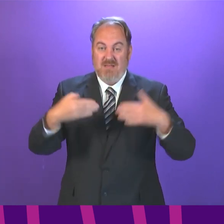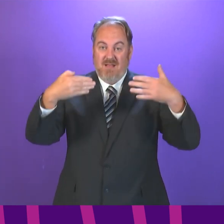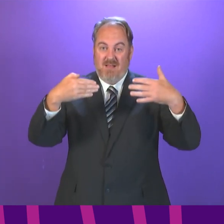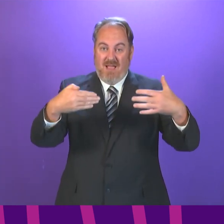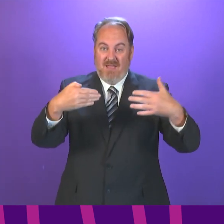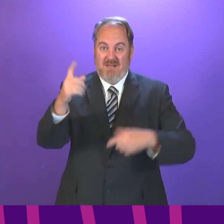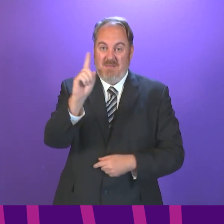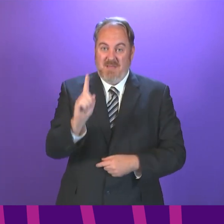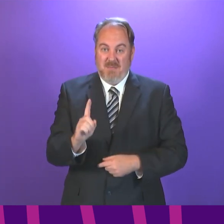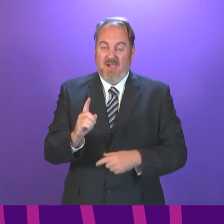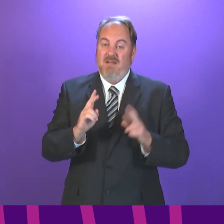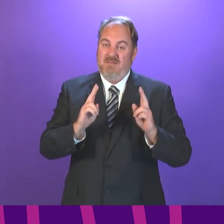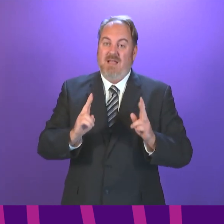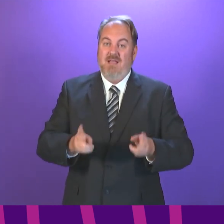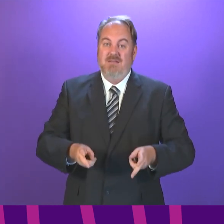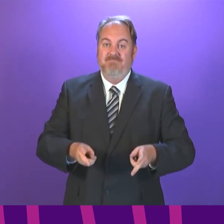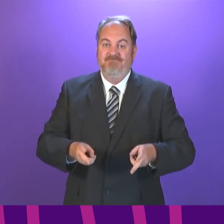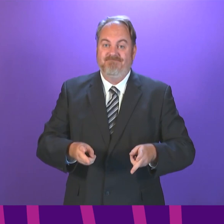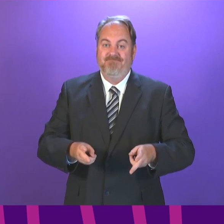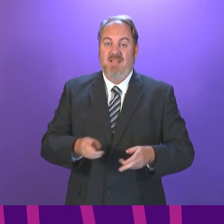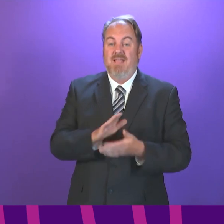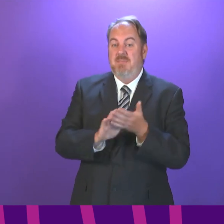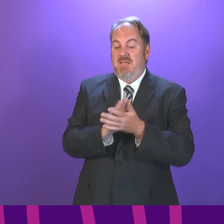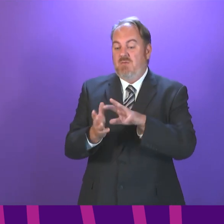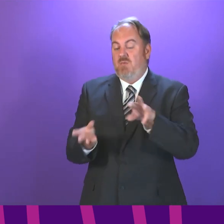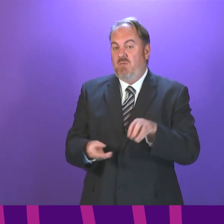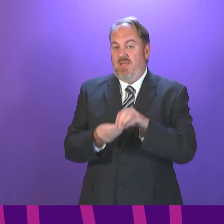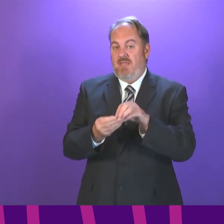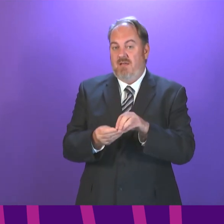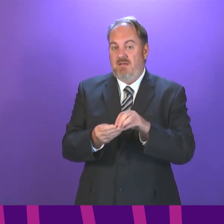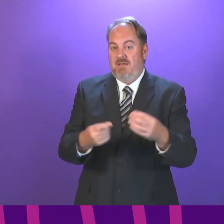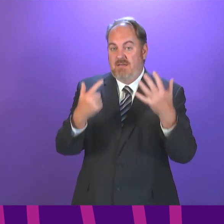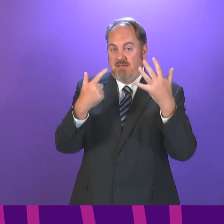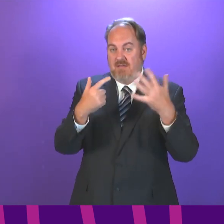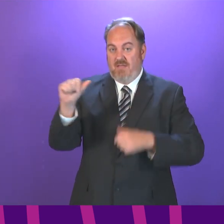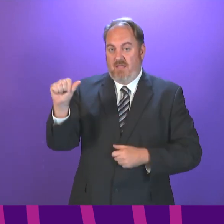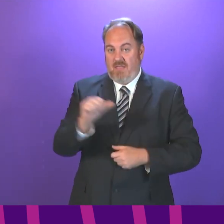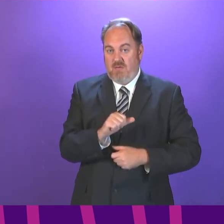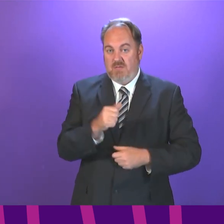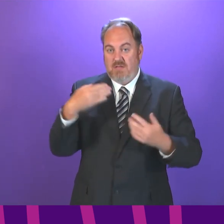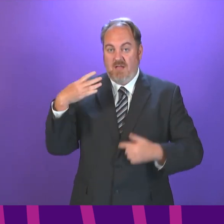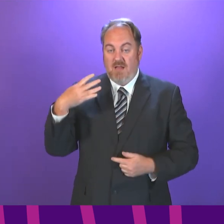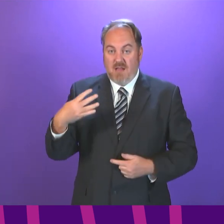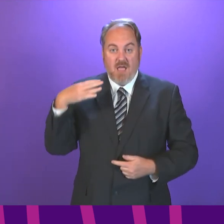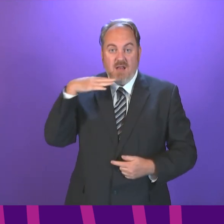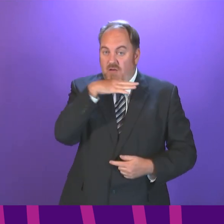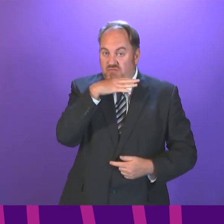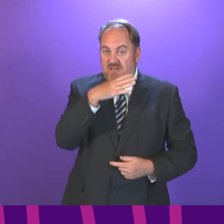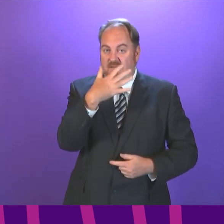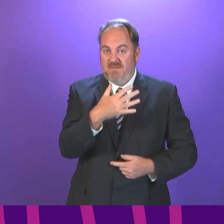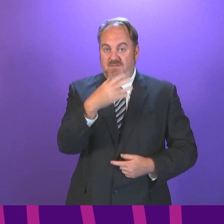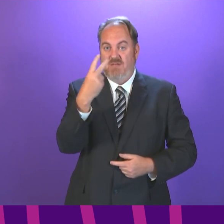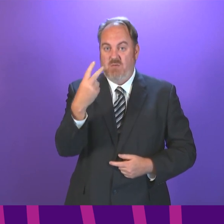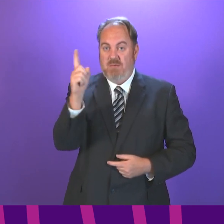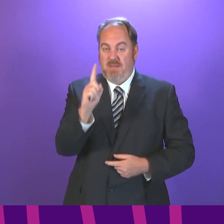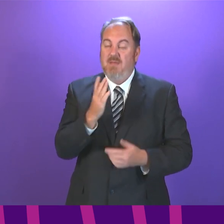total number of registered deaths under this daily definition to 7,952. As always,